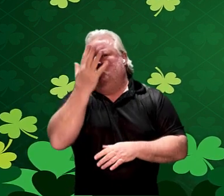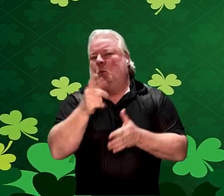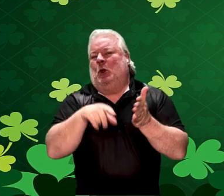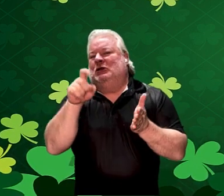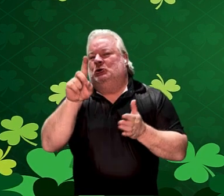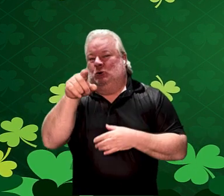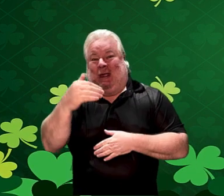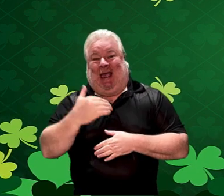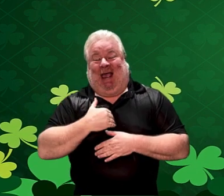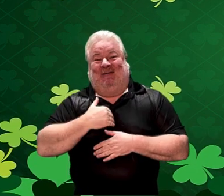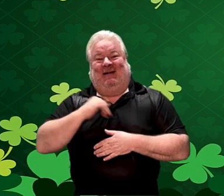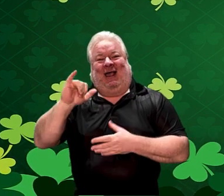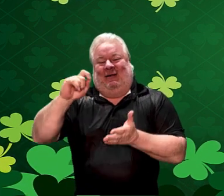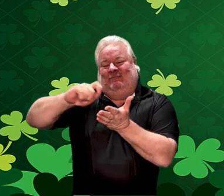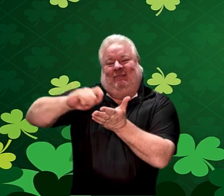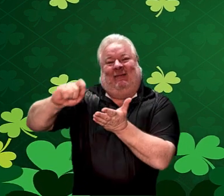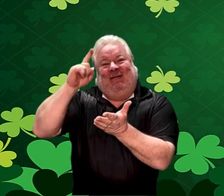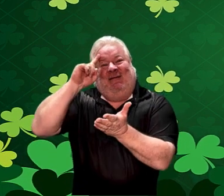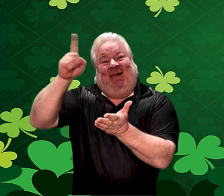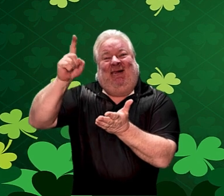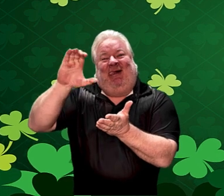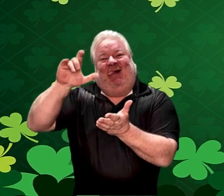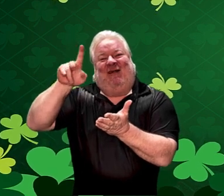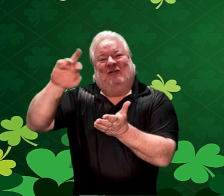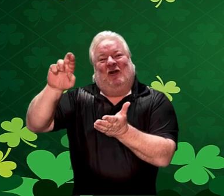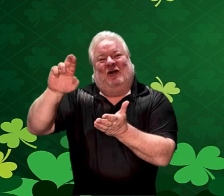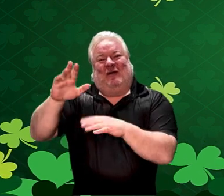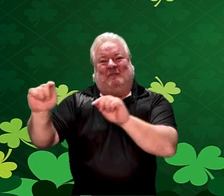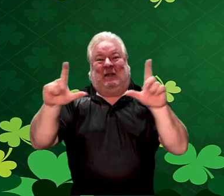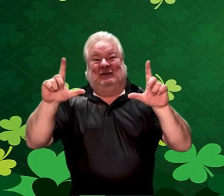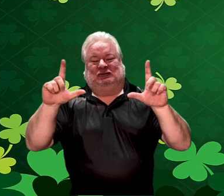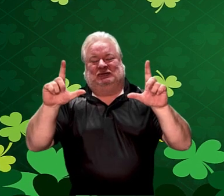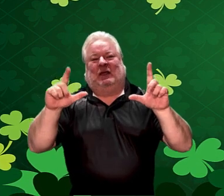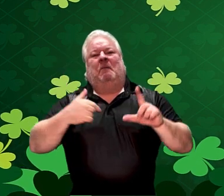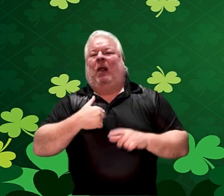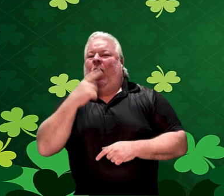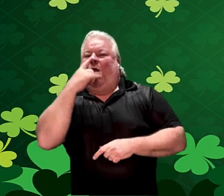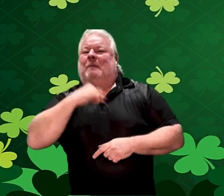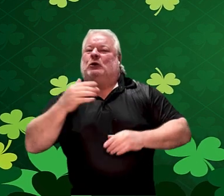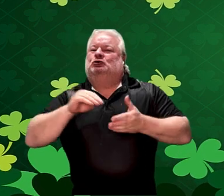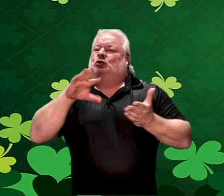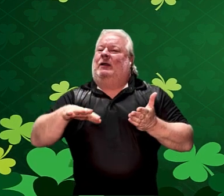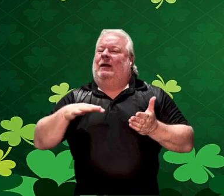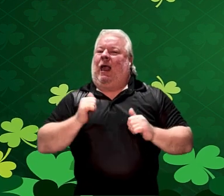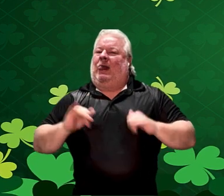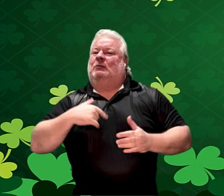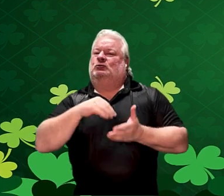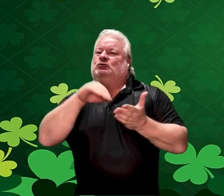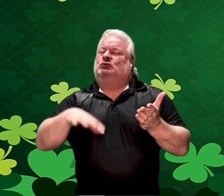So as you know, you all have your Clever page. And I am pretending I'm a student.